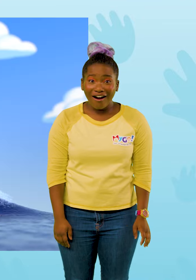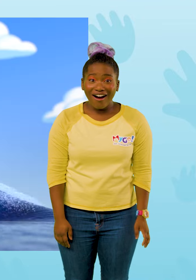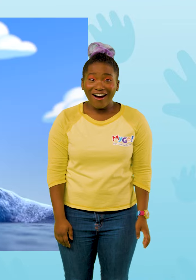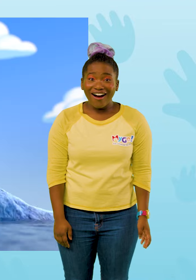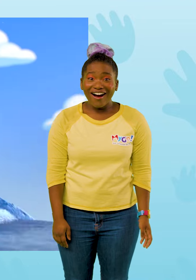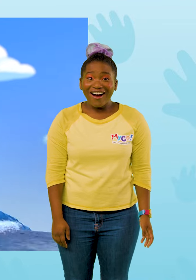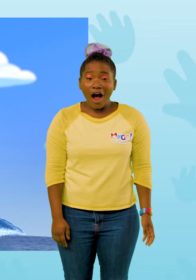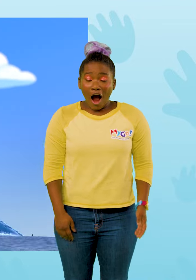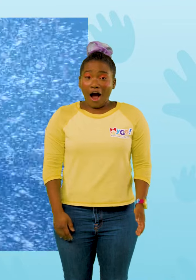Whoa. Whoa.